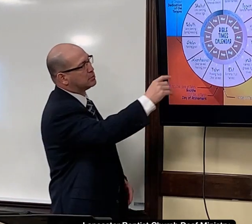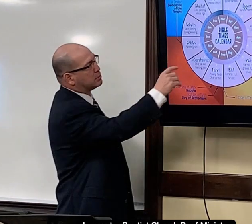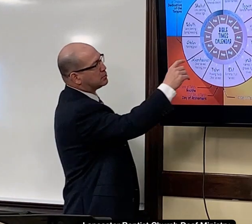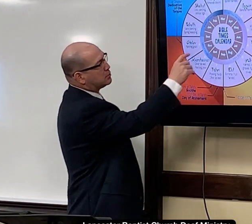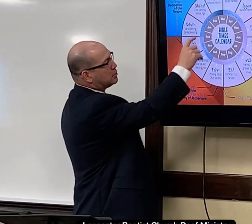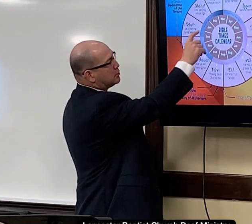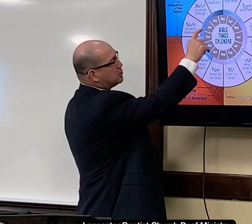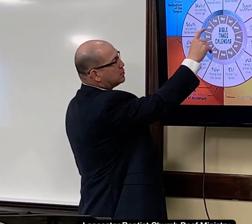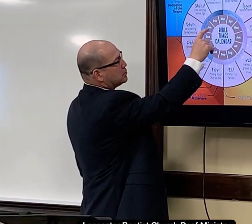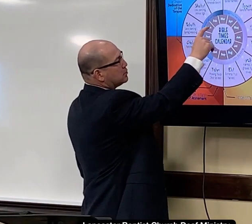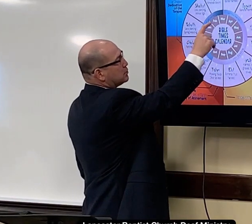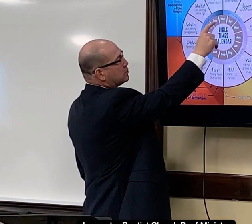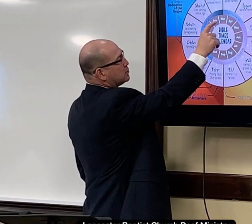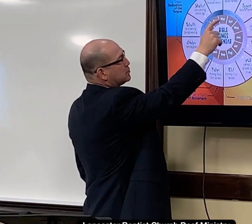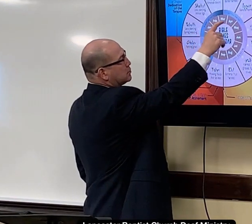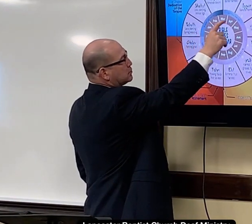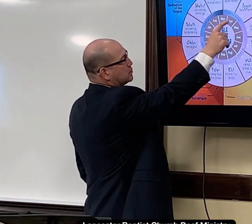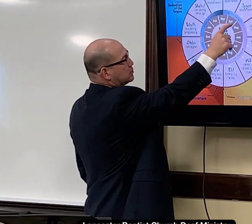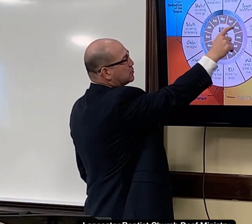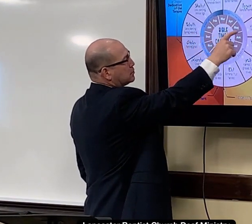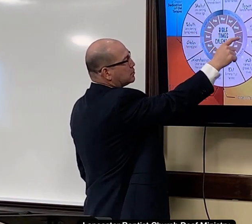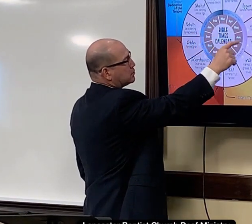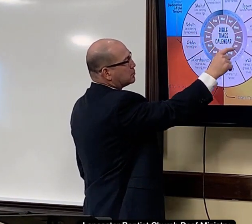So, our calendar here is in the middle.